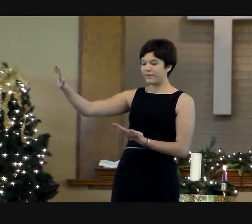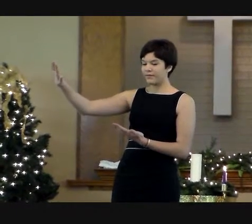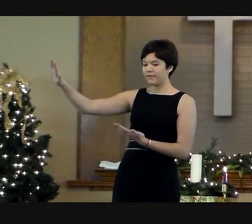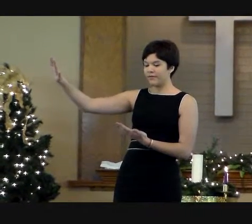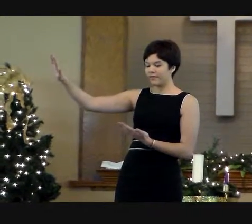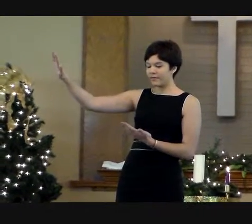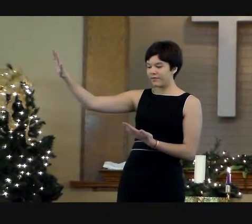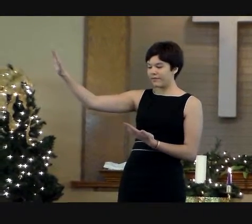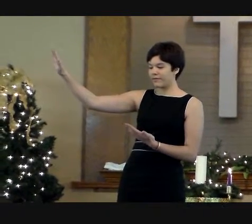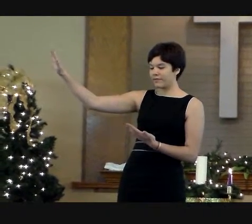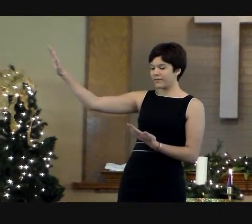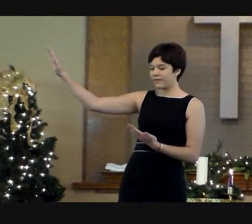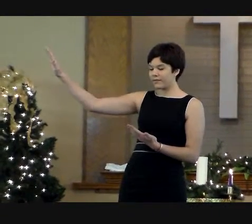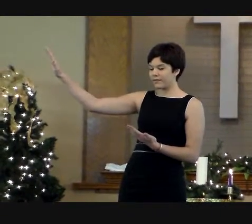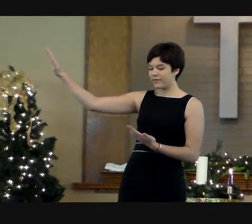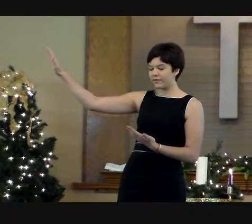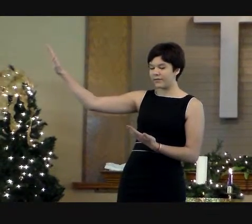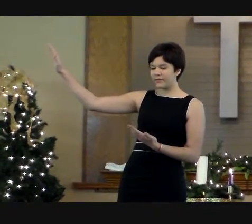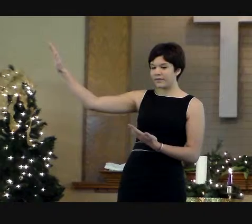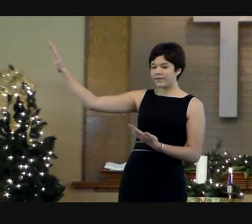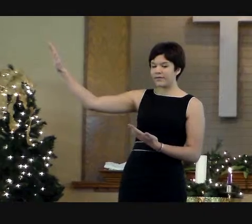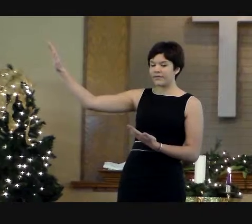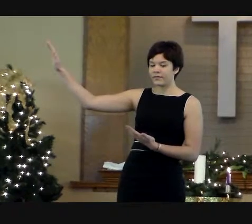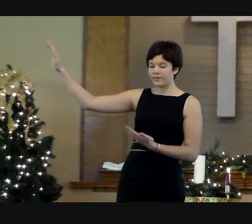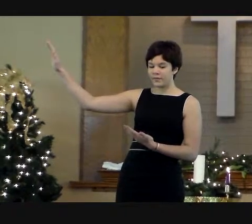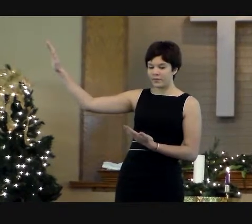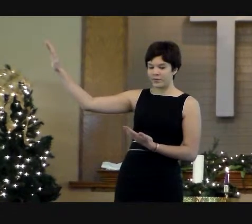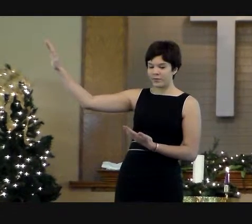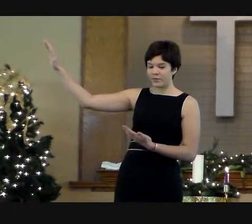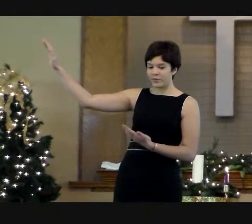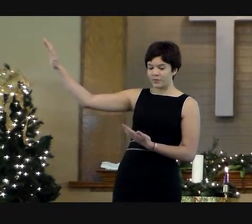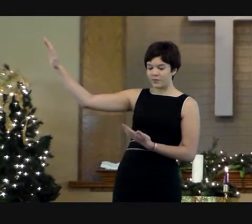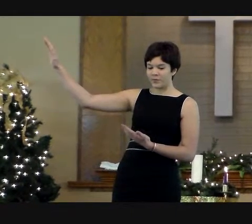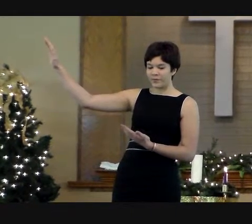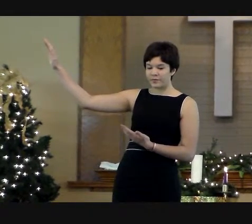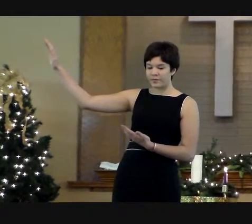oh,